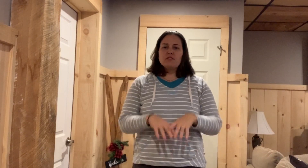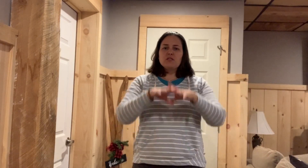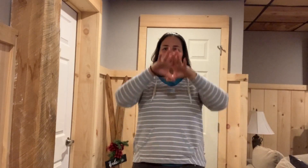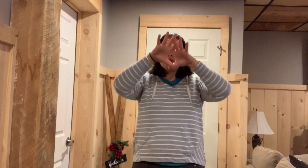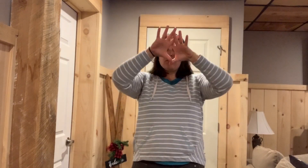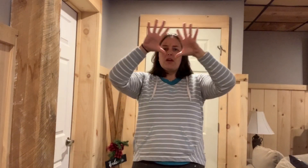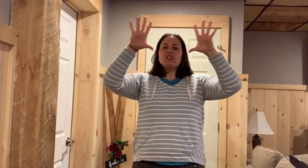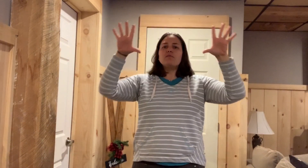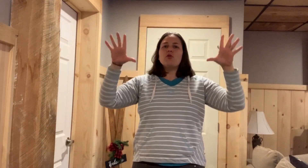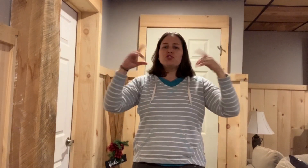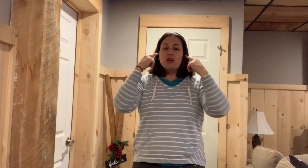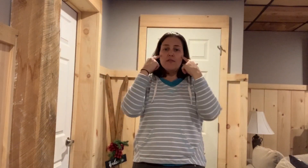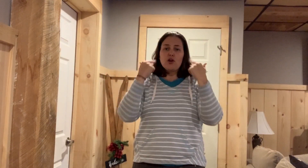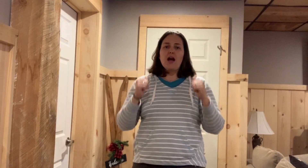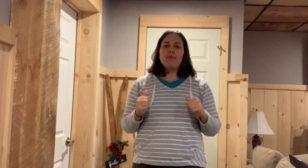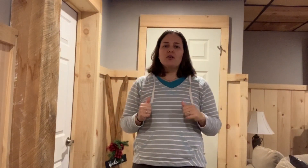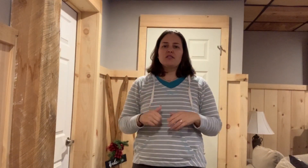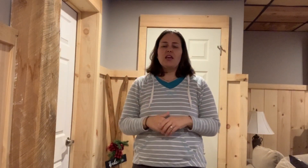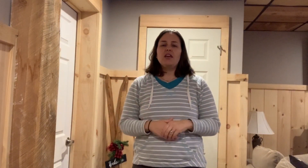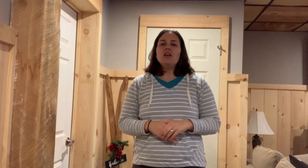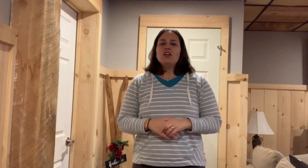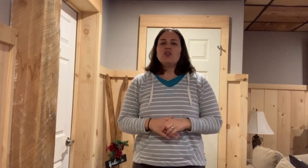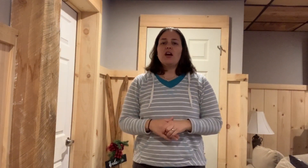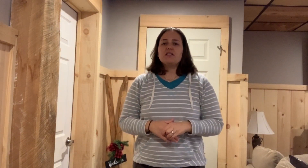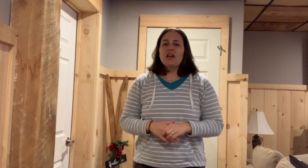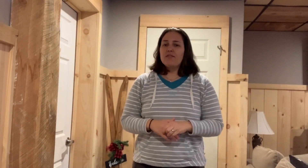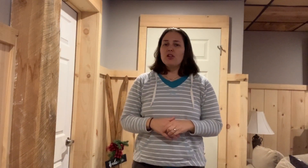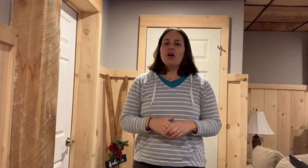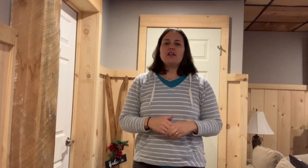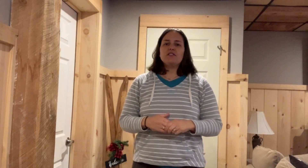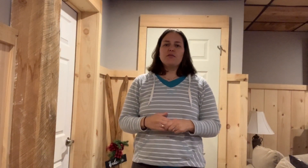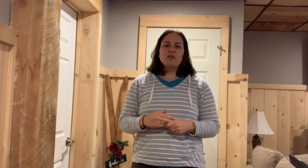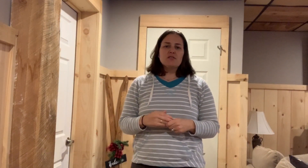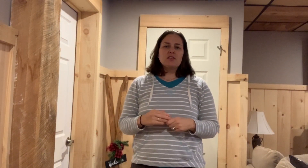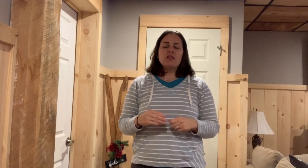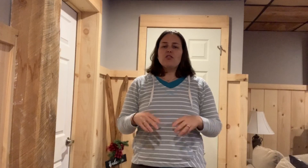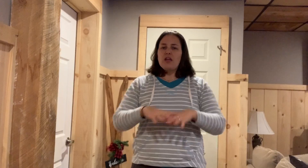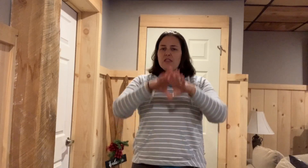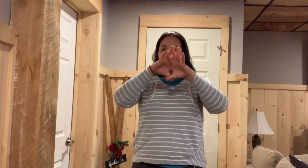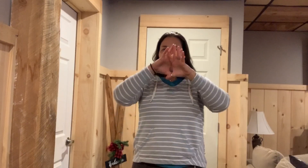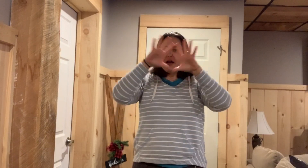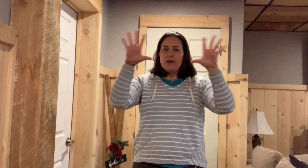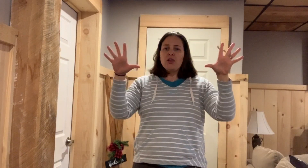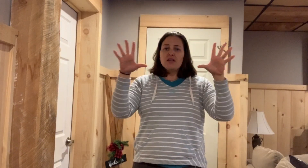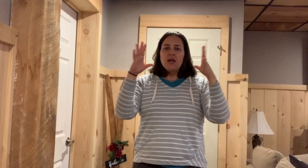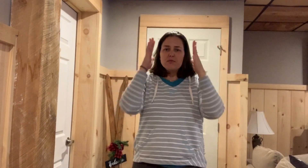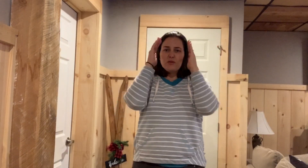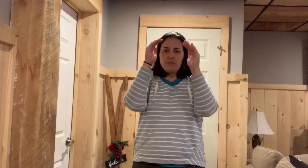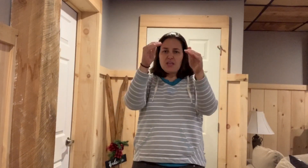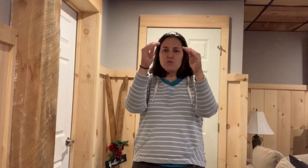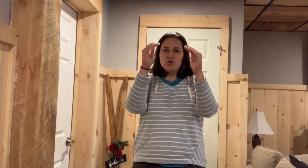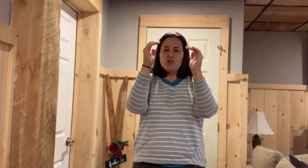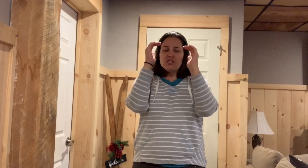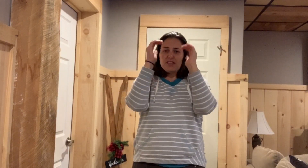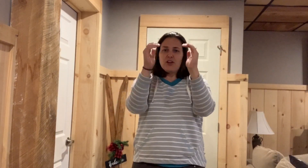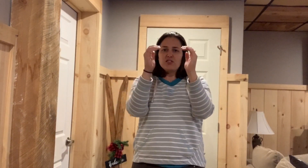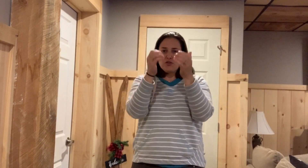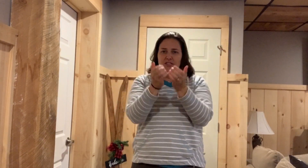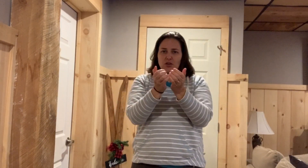the range of motion of your eyeballs. Okay. Your eyes have a lot of different muscles in there and they, uh, a lot of times we, because we're usually staring at screens in our